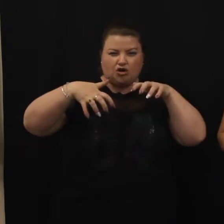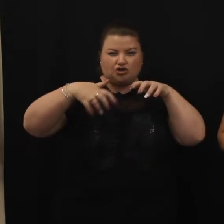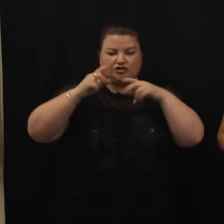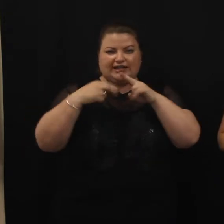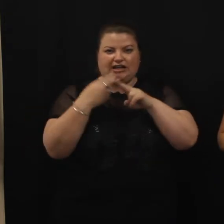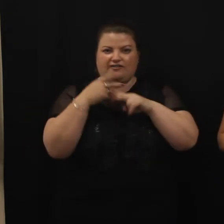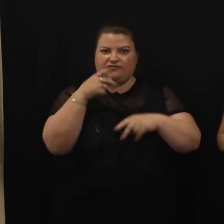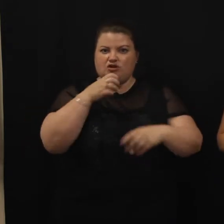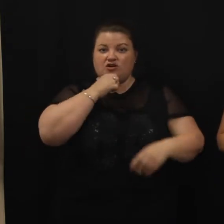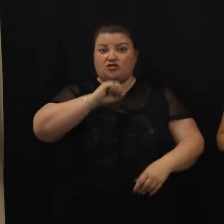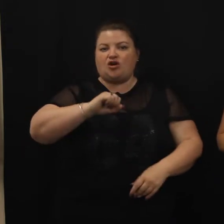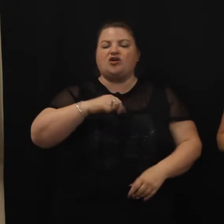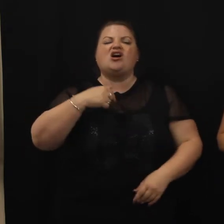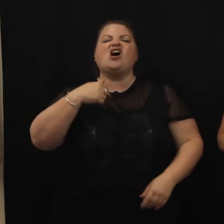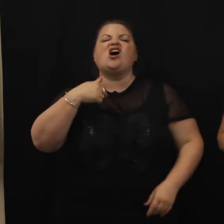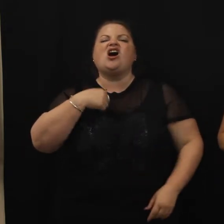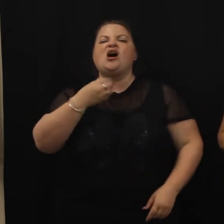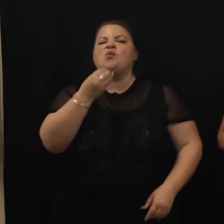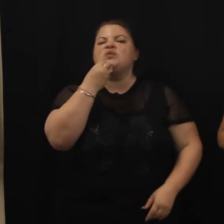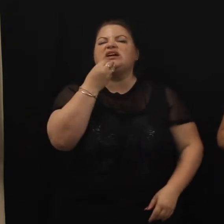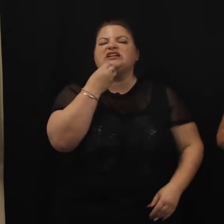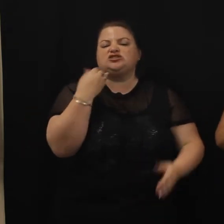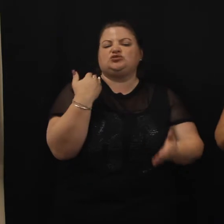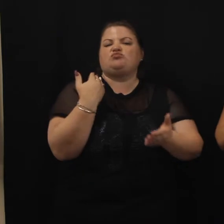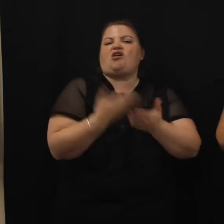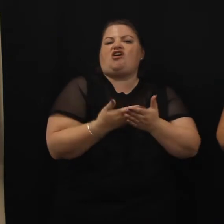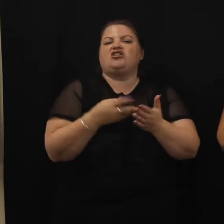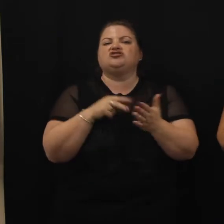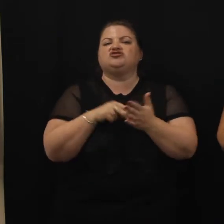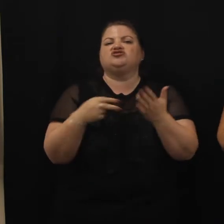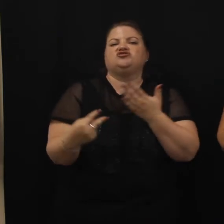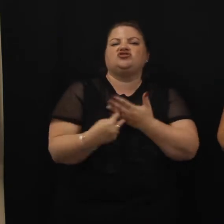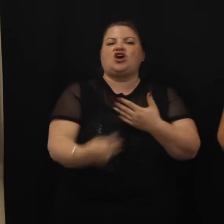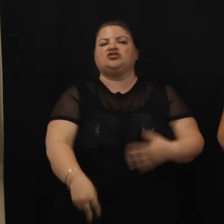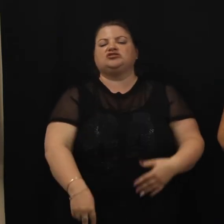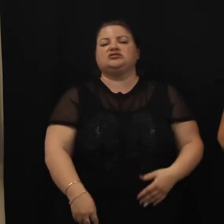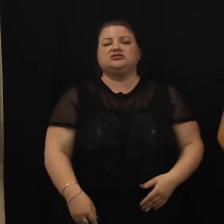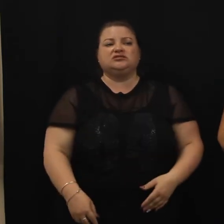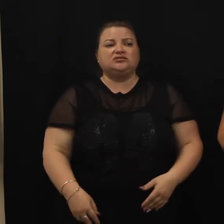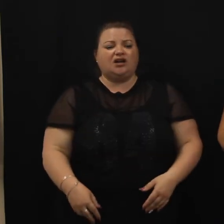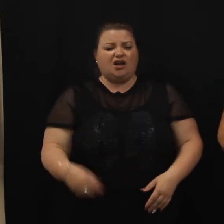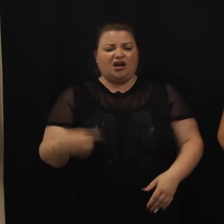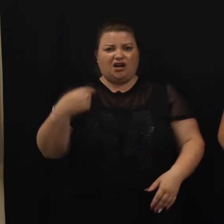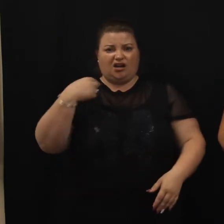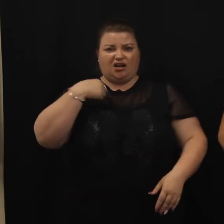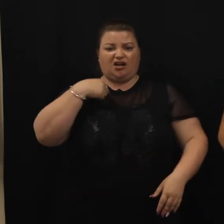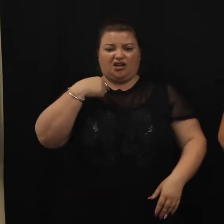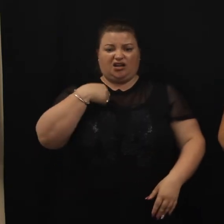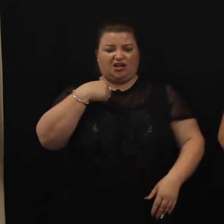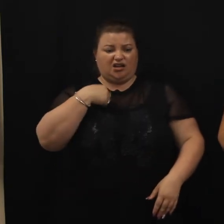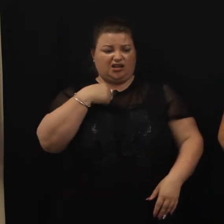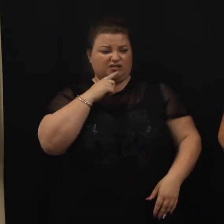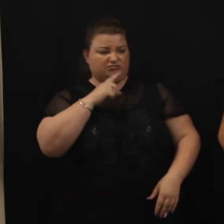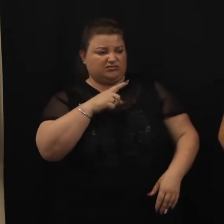will eat you on toast. It's me, the middle billy goat gruff.